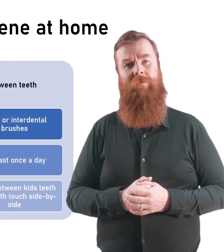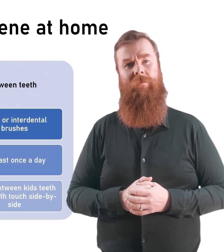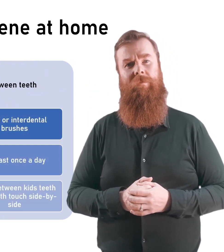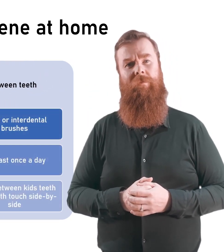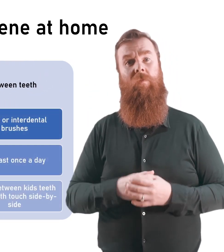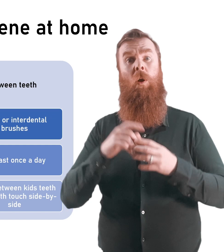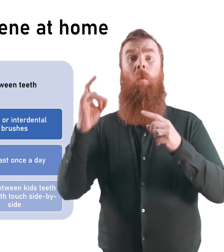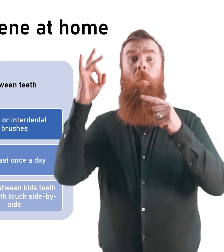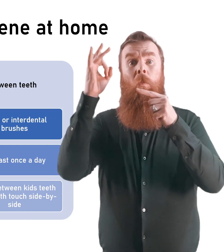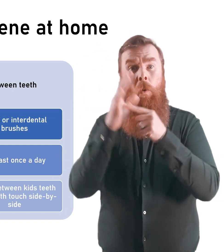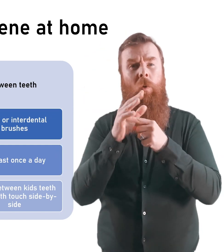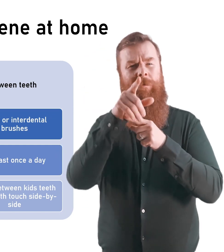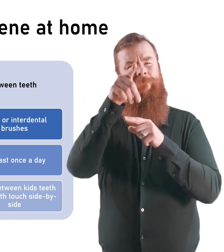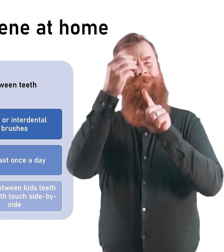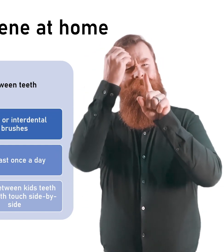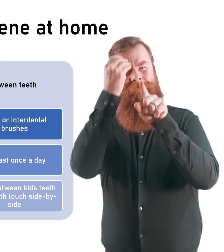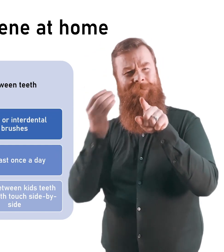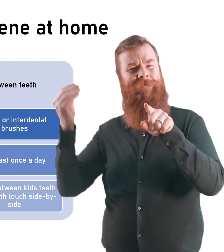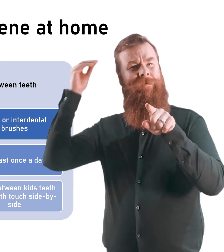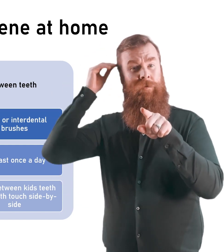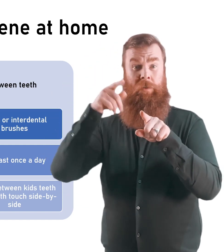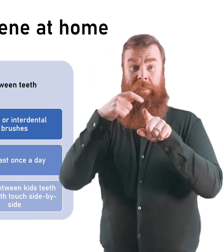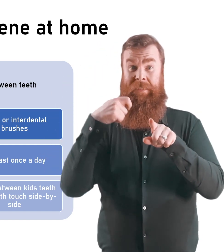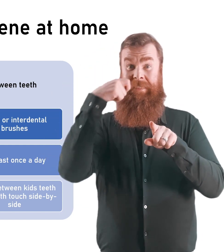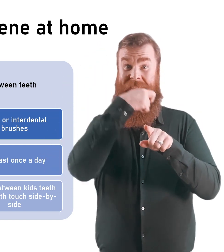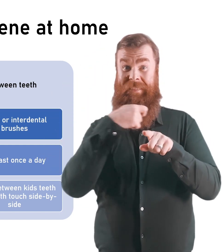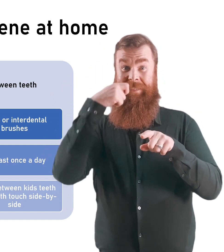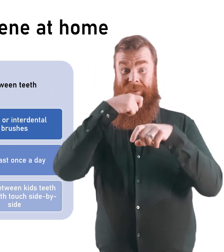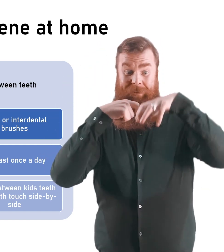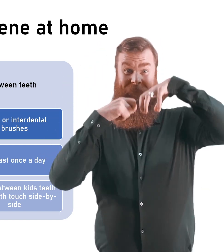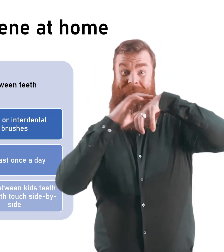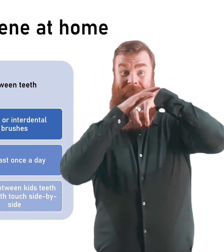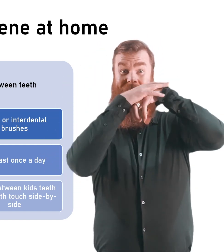It is important to not forget to clean in between your teeth.